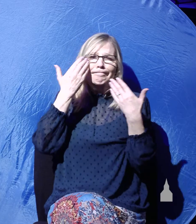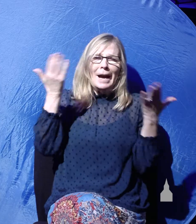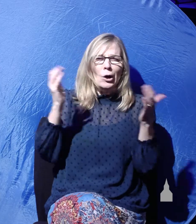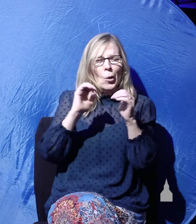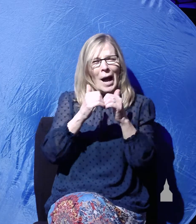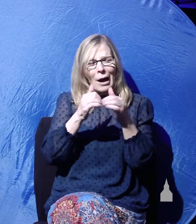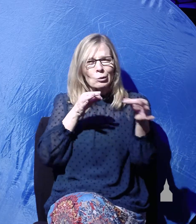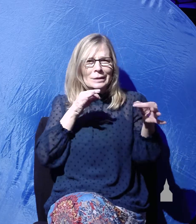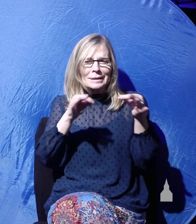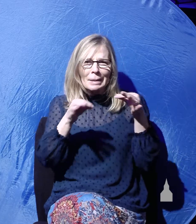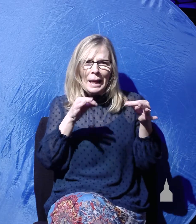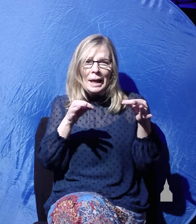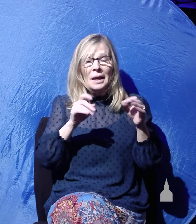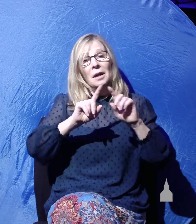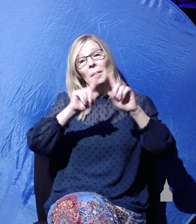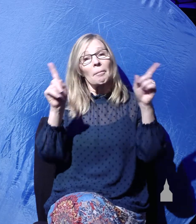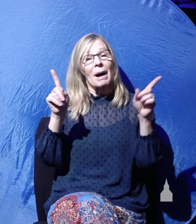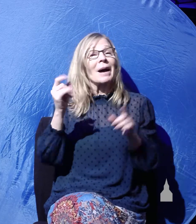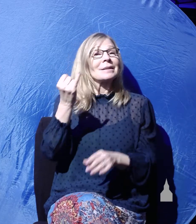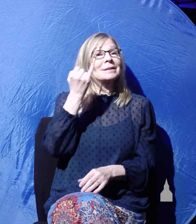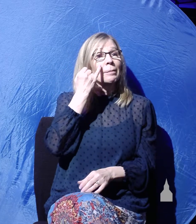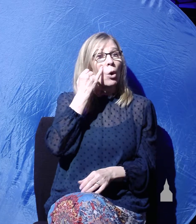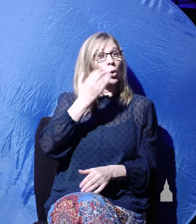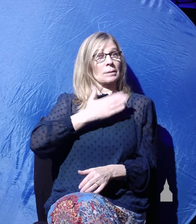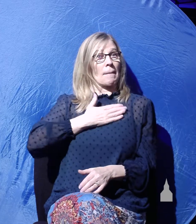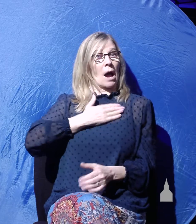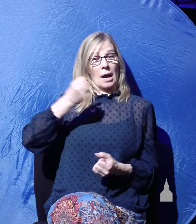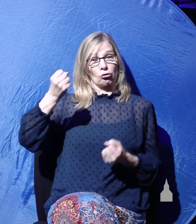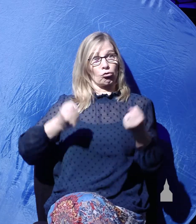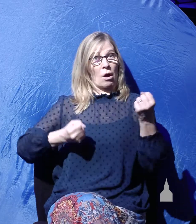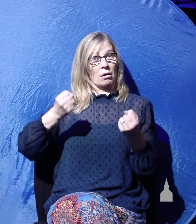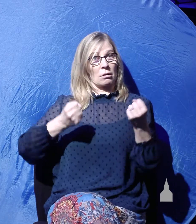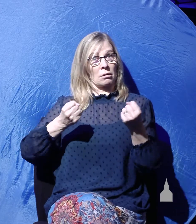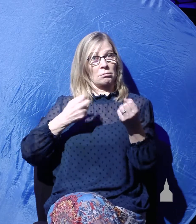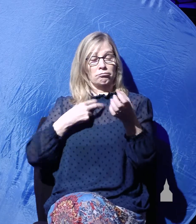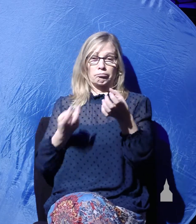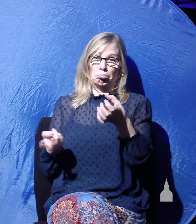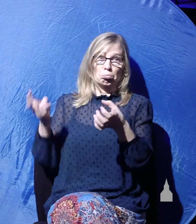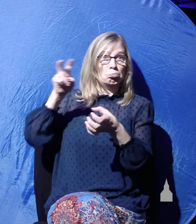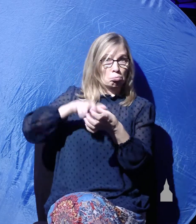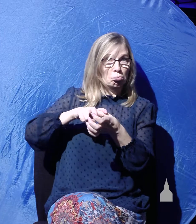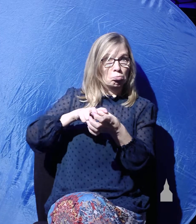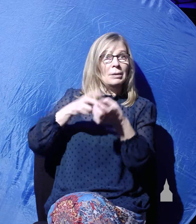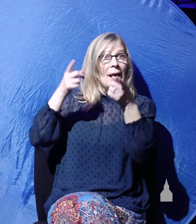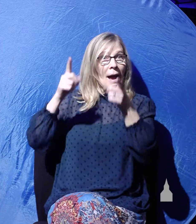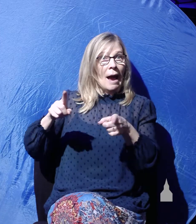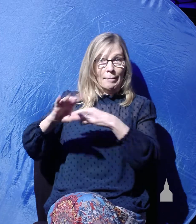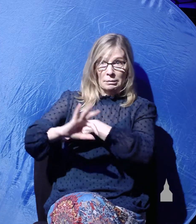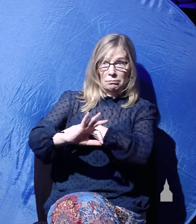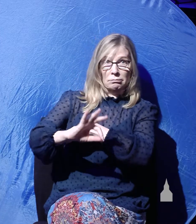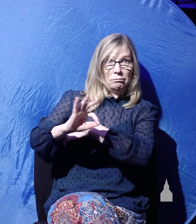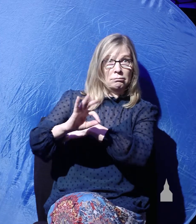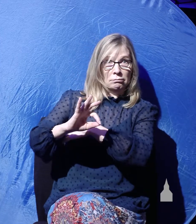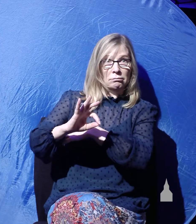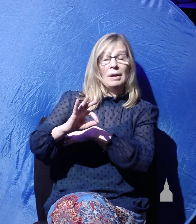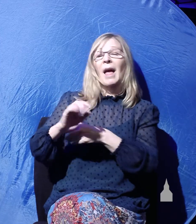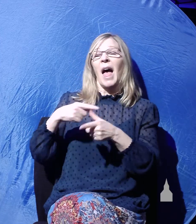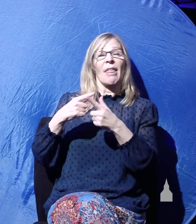tell you this, but if you get in my pickup truck when the sun comes up, and if you drive all day